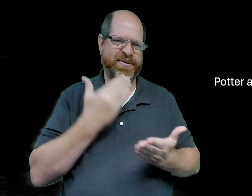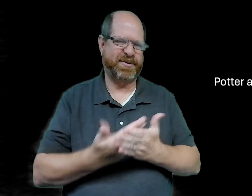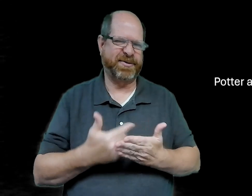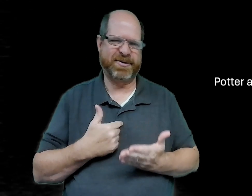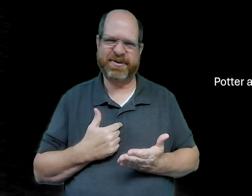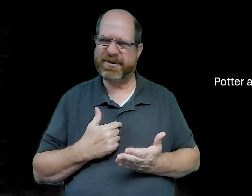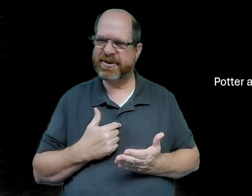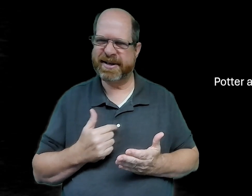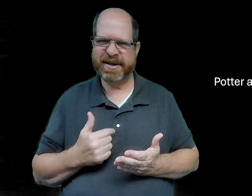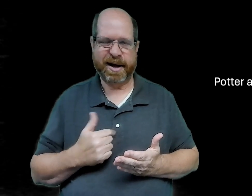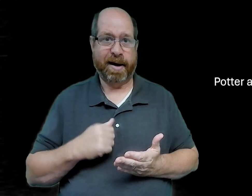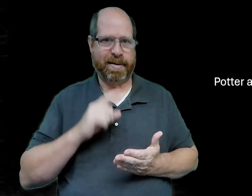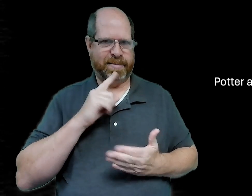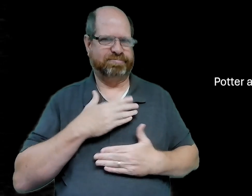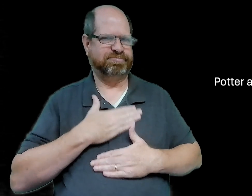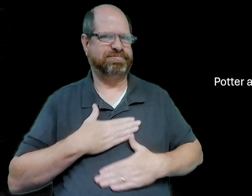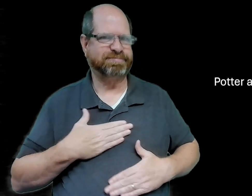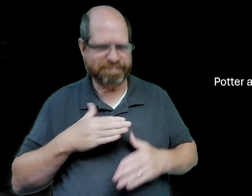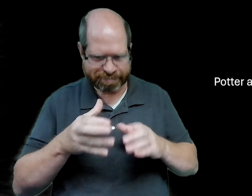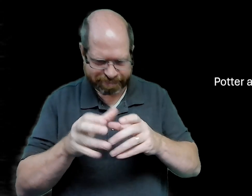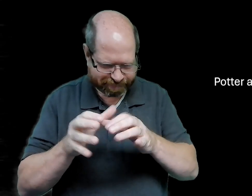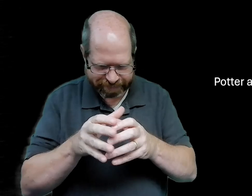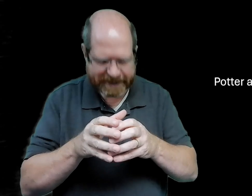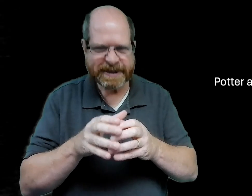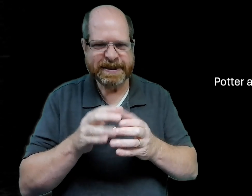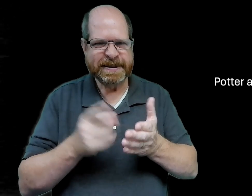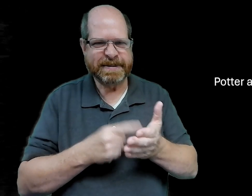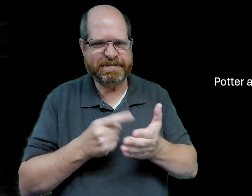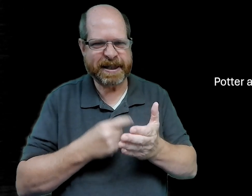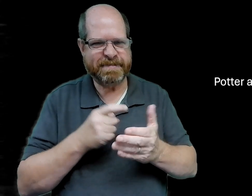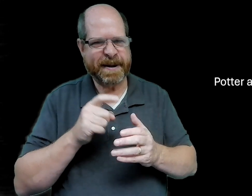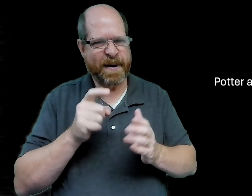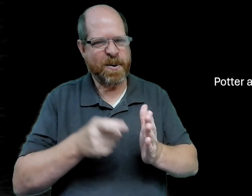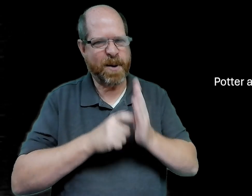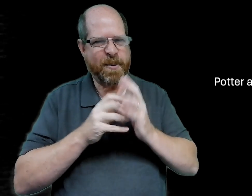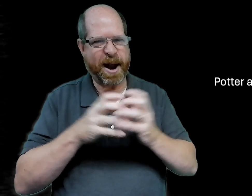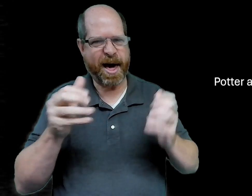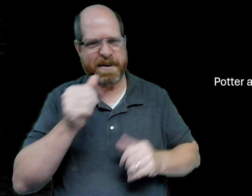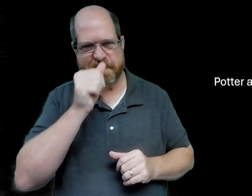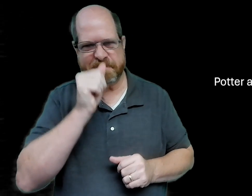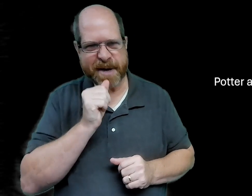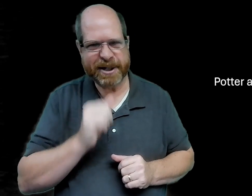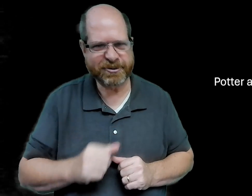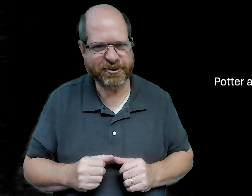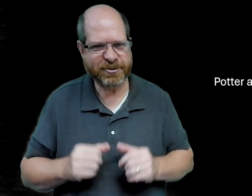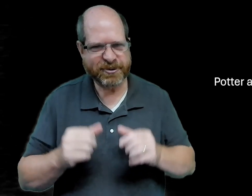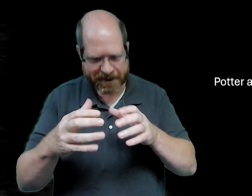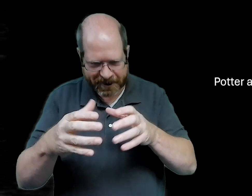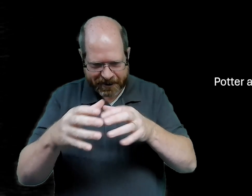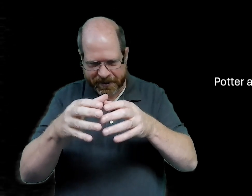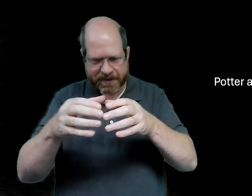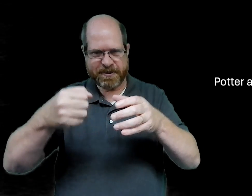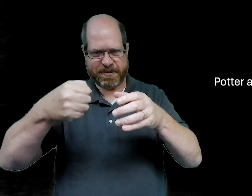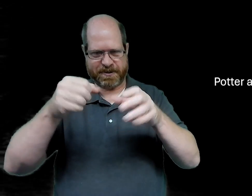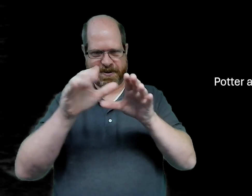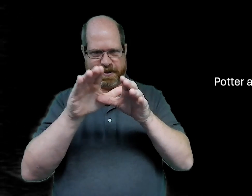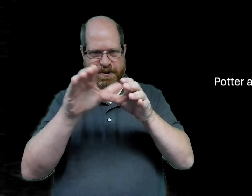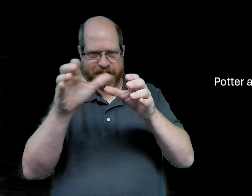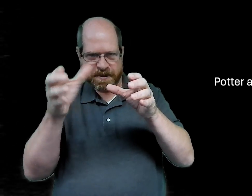i did not do a good job but i enjoy playing with it it requires a lot of patience to